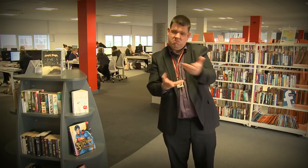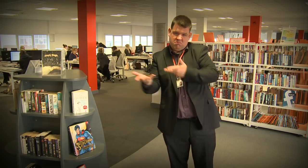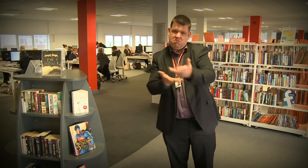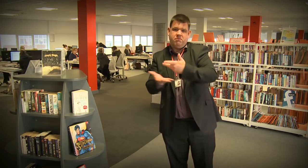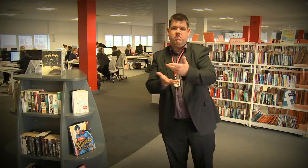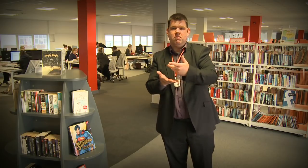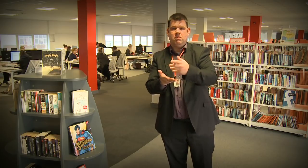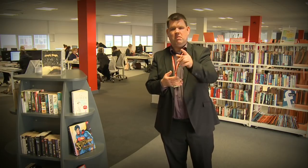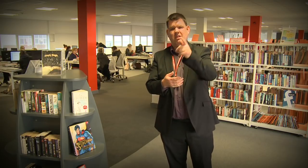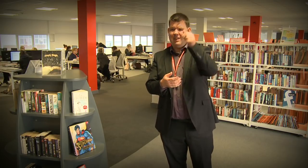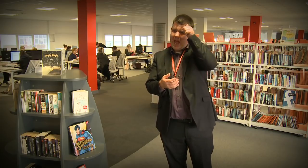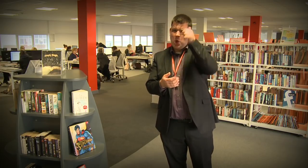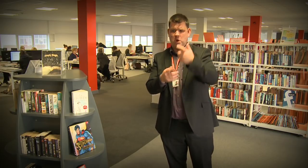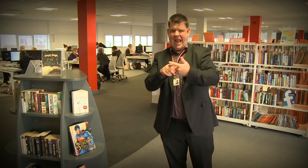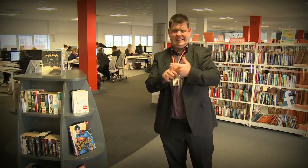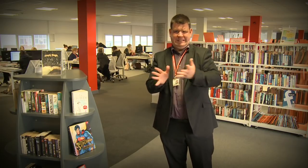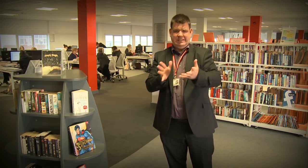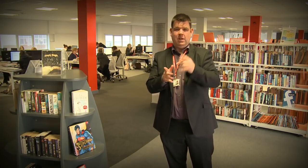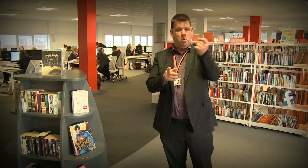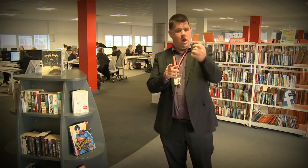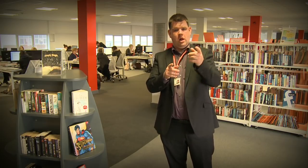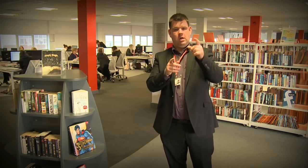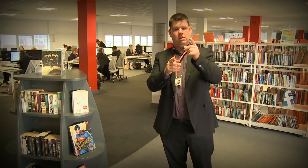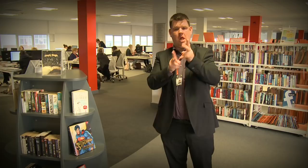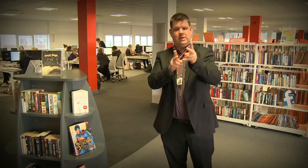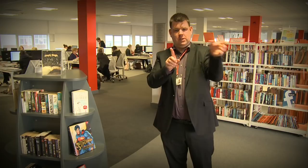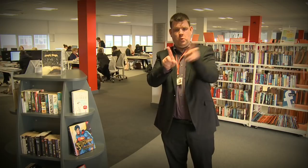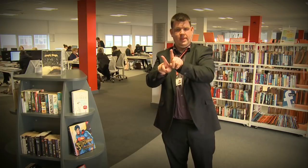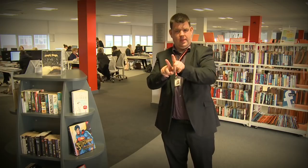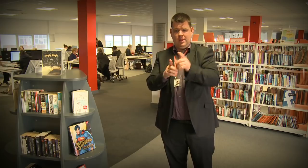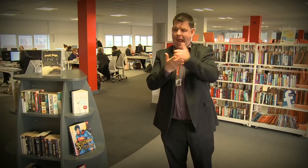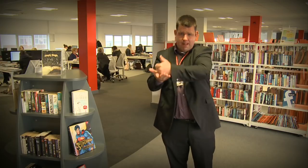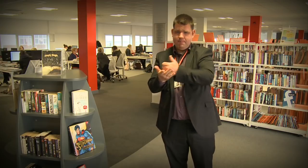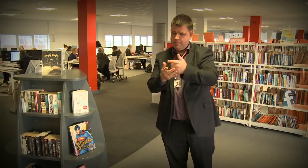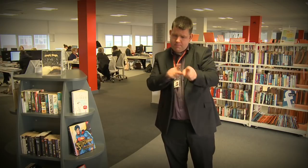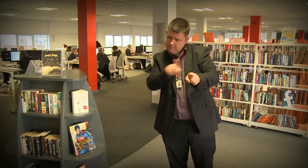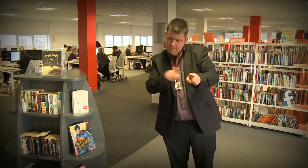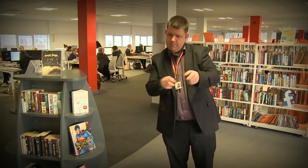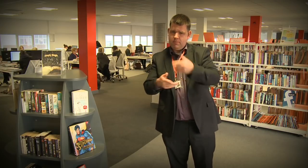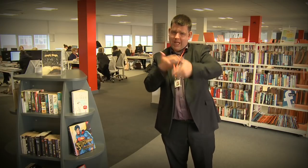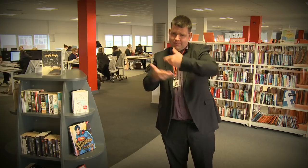information from books. If you're not confident with your English you could come along with an interpreter who would support you.